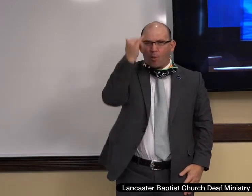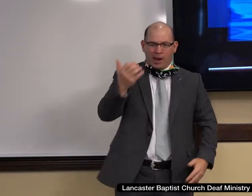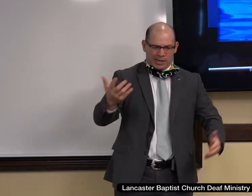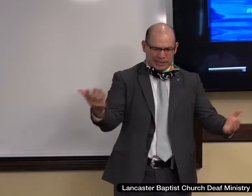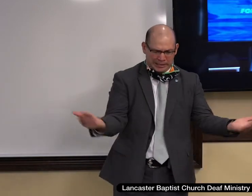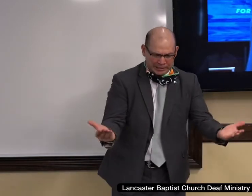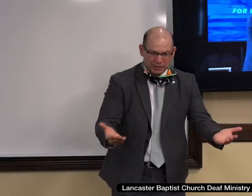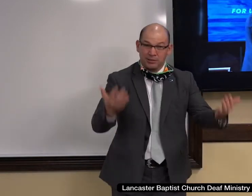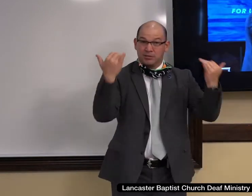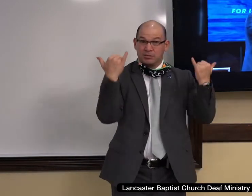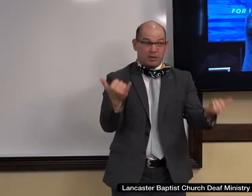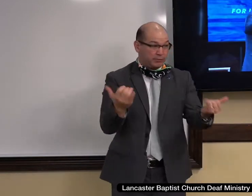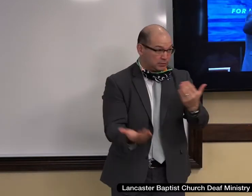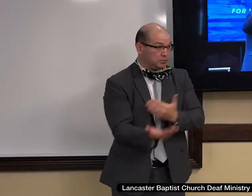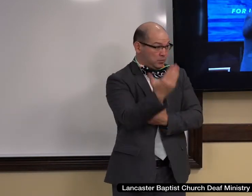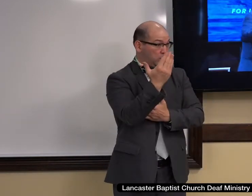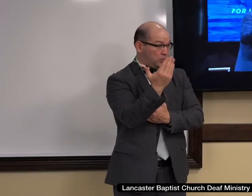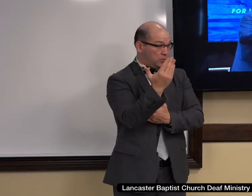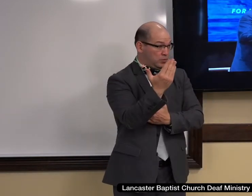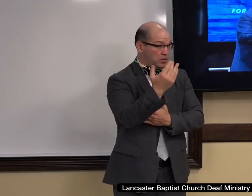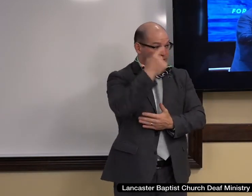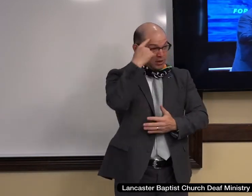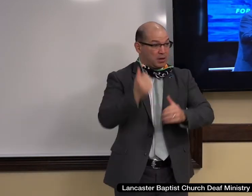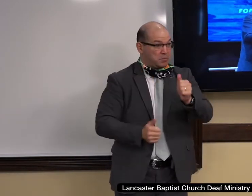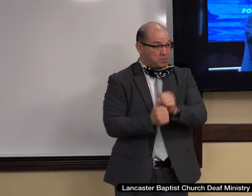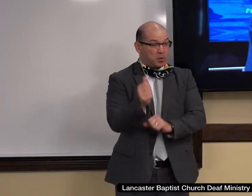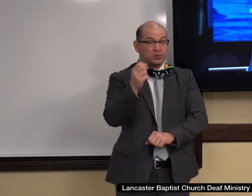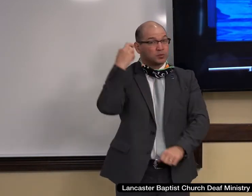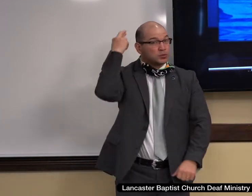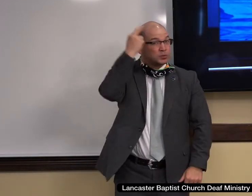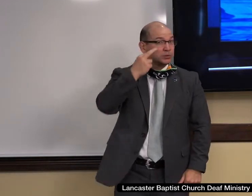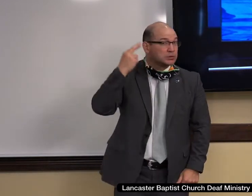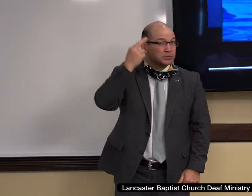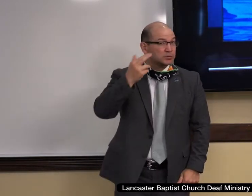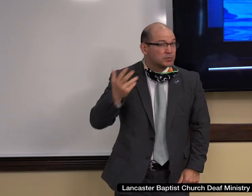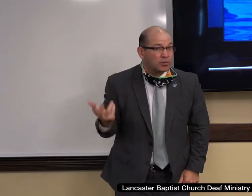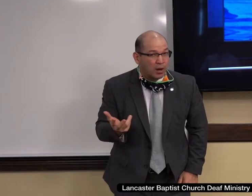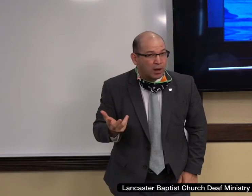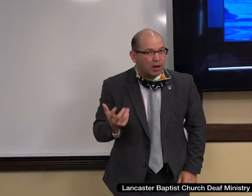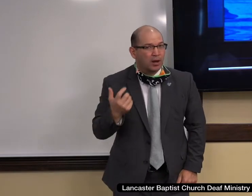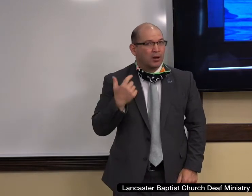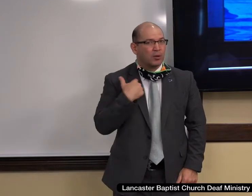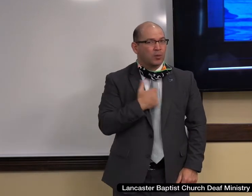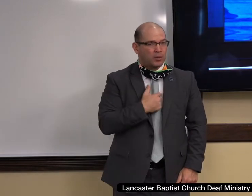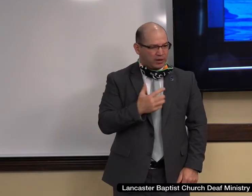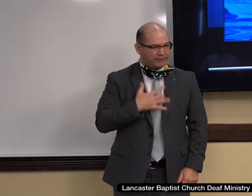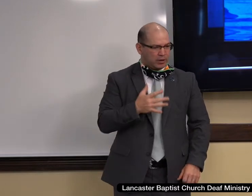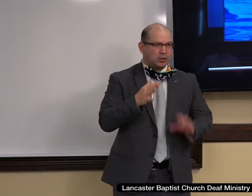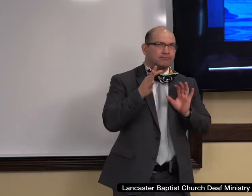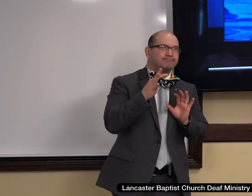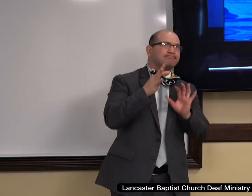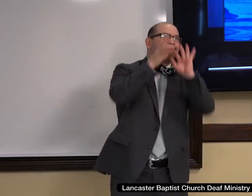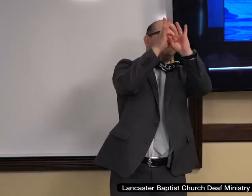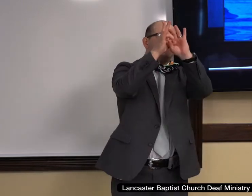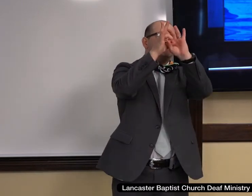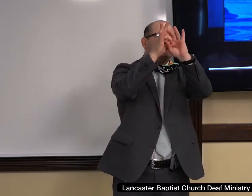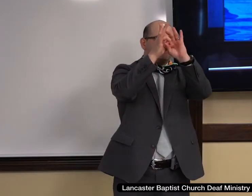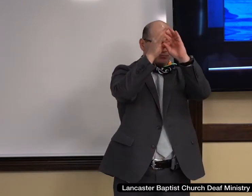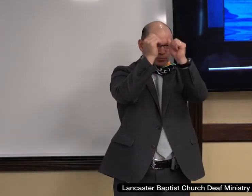now this morning? And I believe in most cases, it is because we are fitly joined together in Christ. And